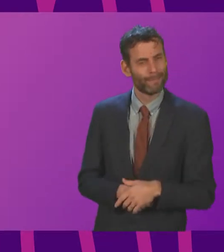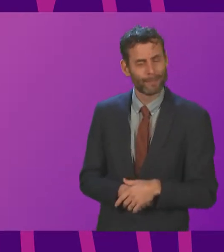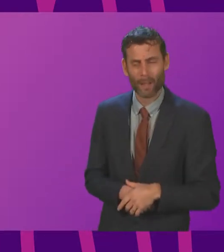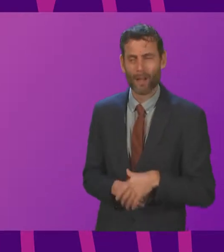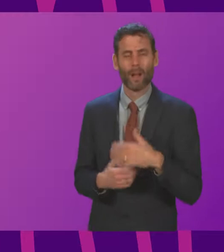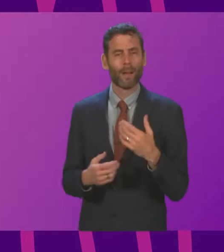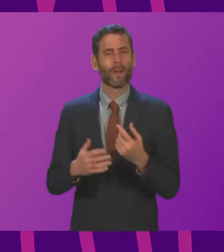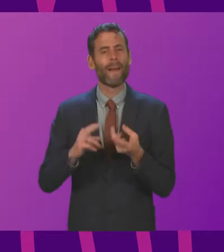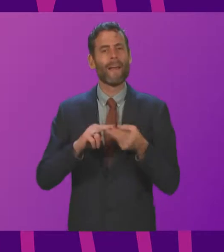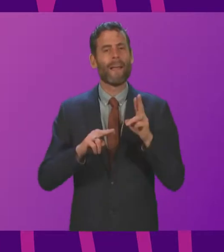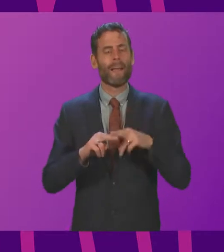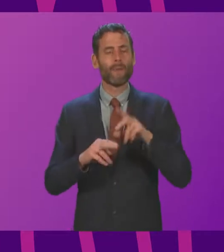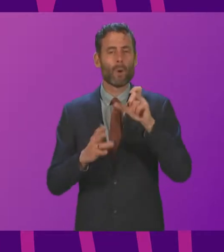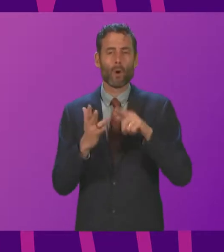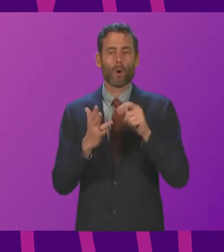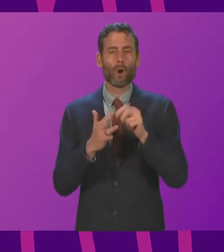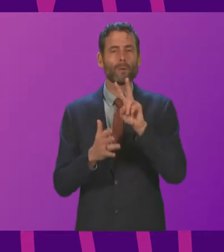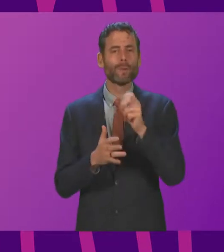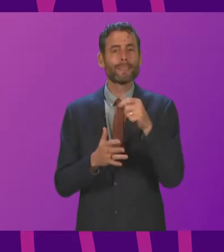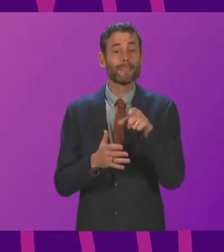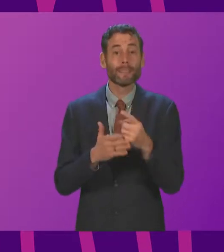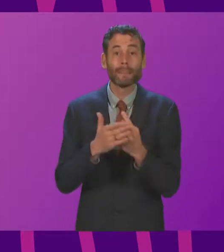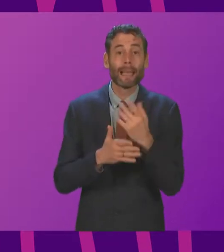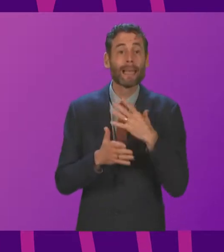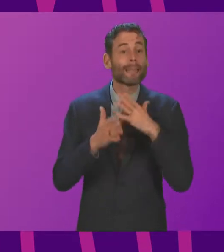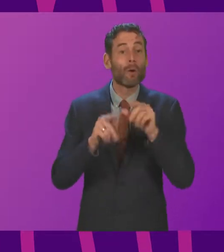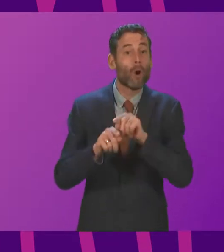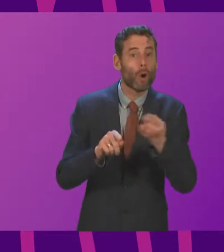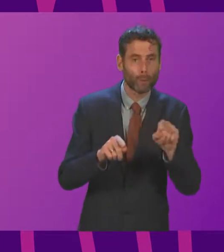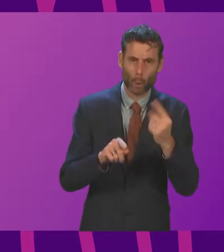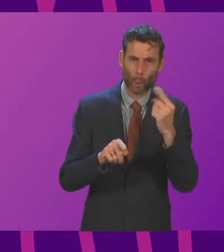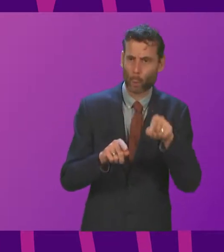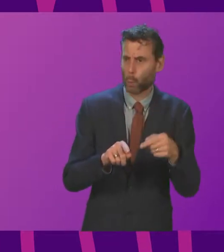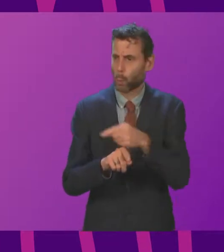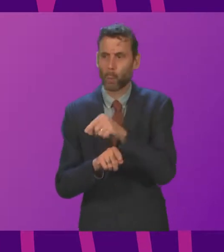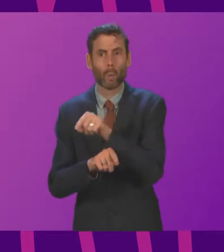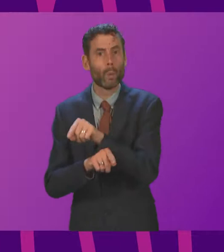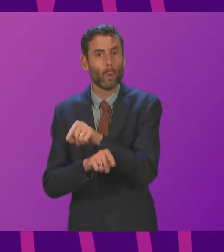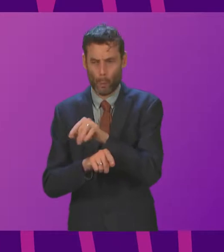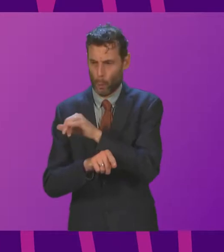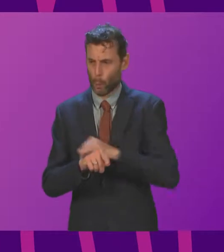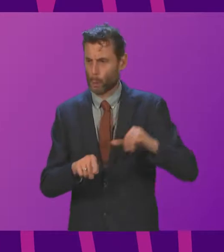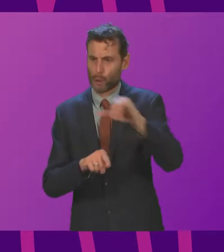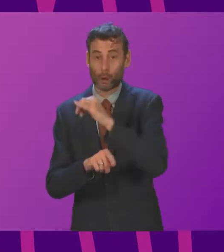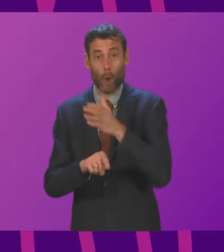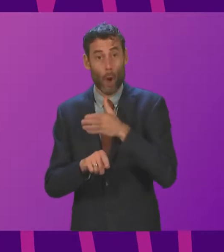hospital for COP26 and will that particular hospital have additional capacity? And finally, the First